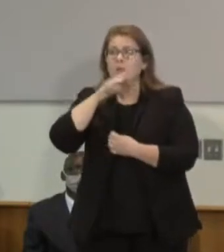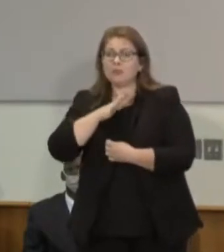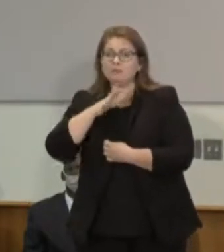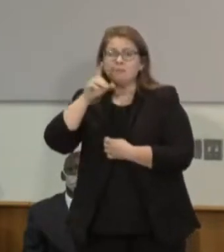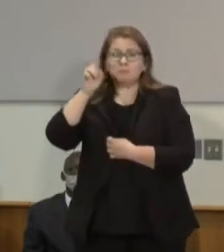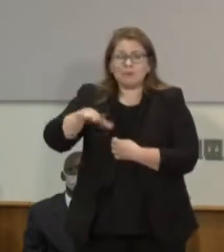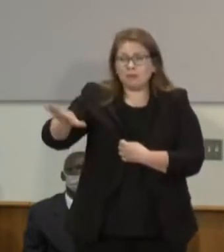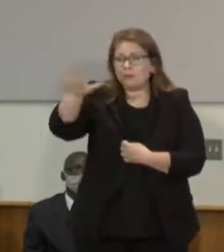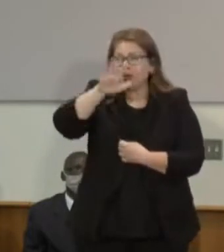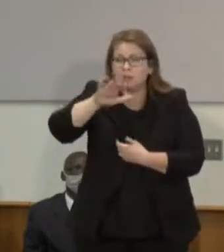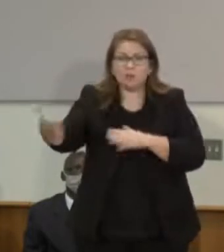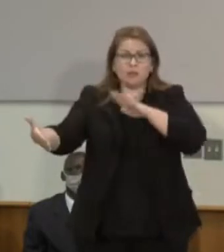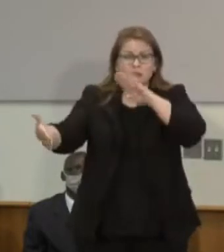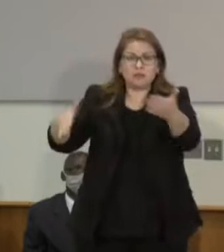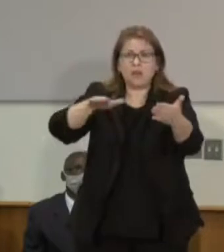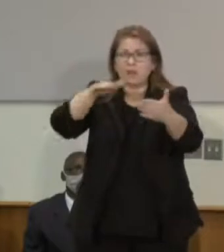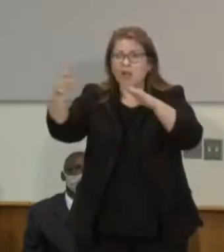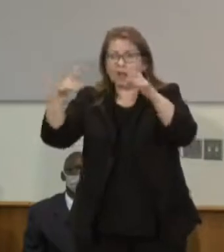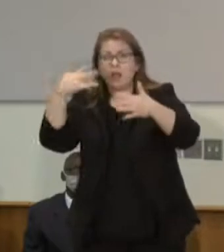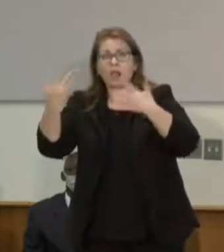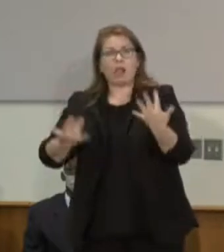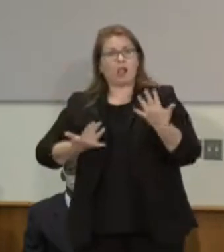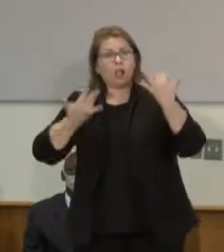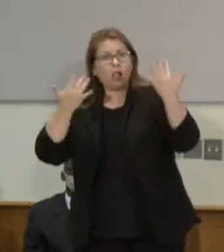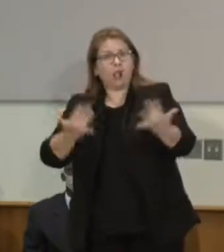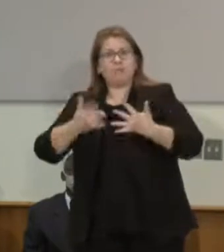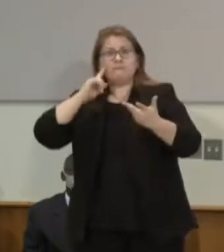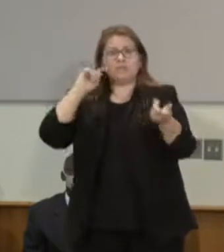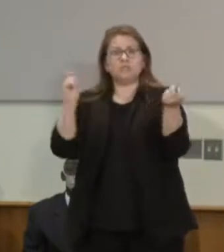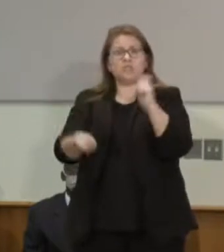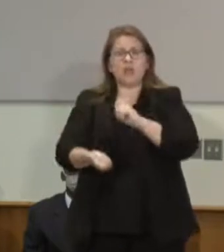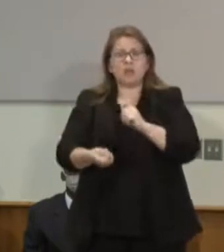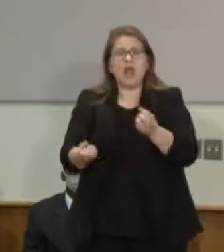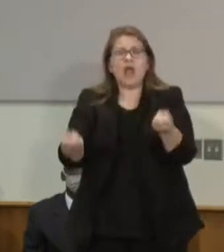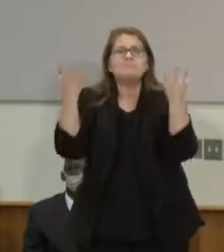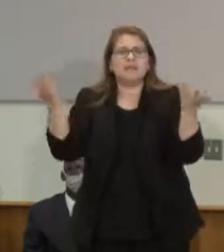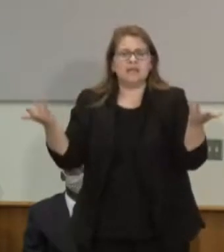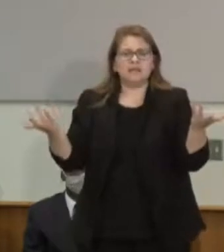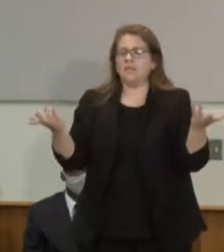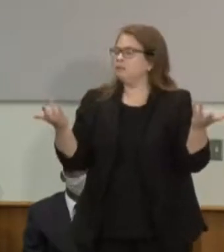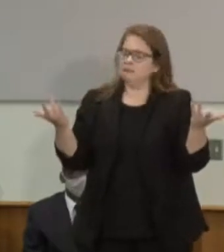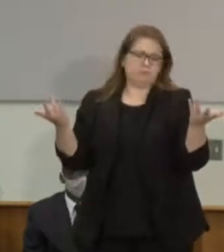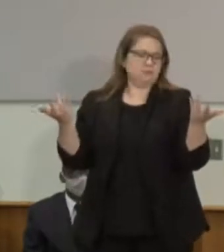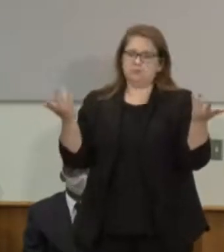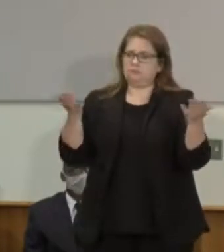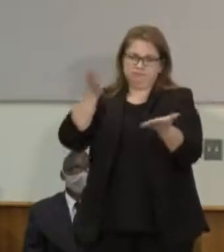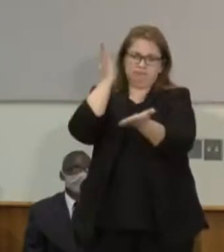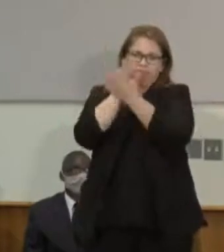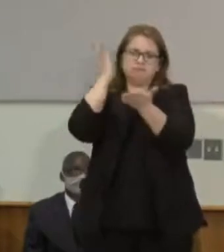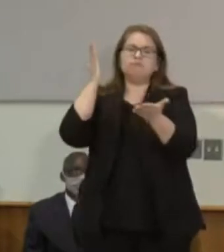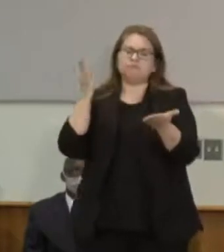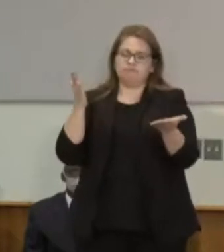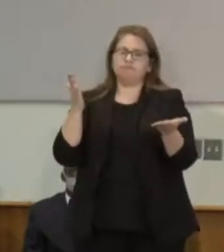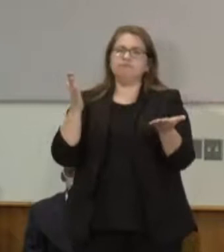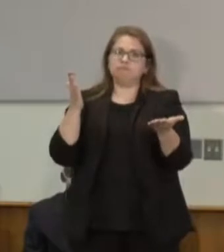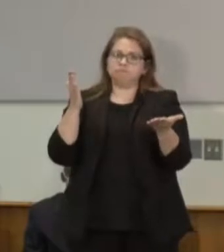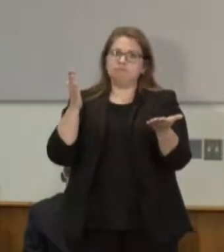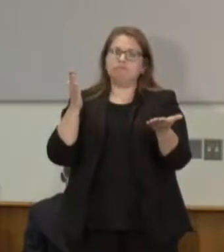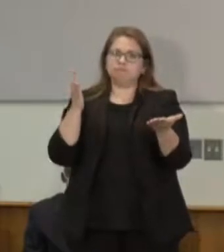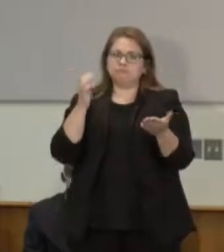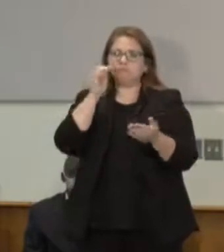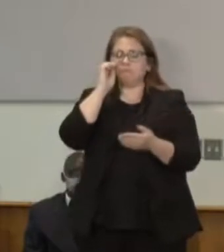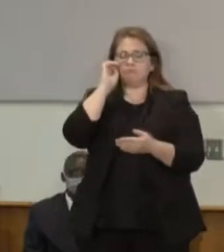is warranted in our colleagues' eyes. With that, I'll pass it on to